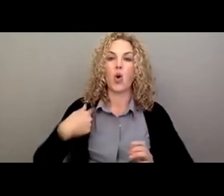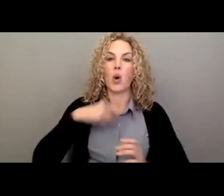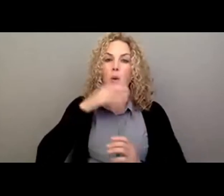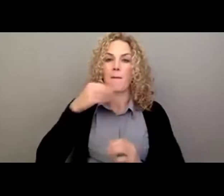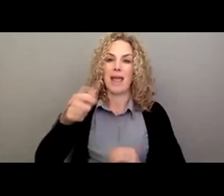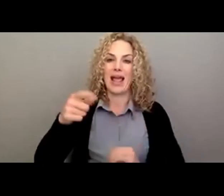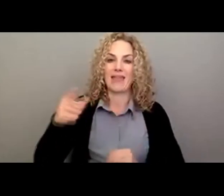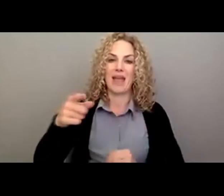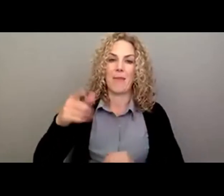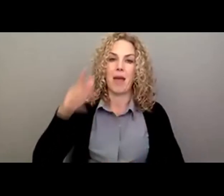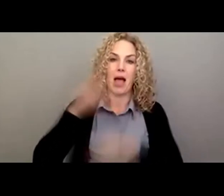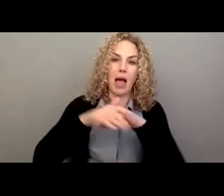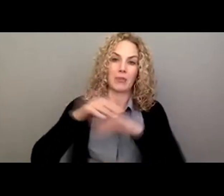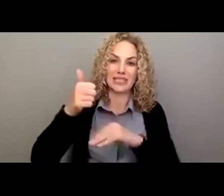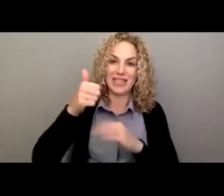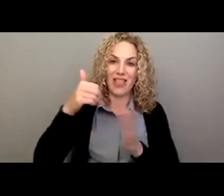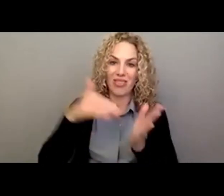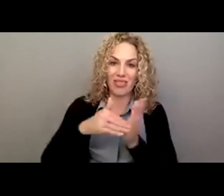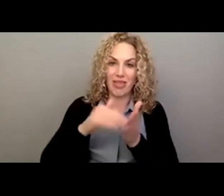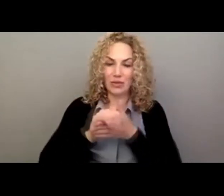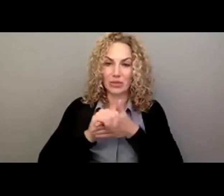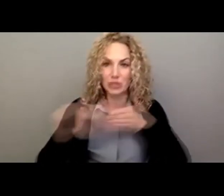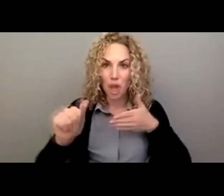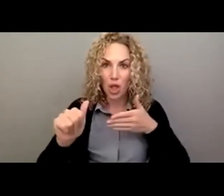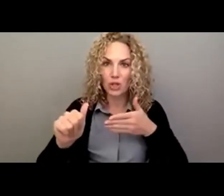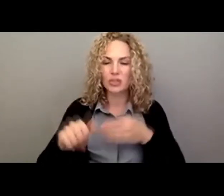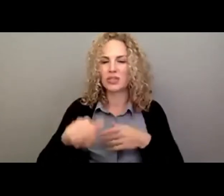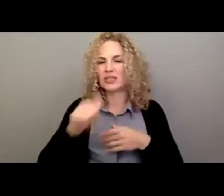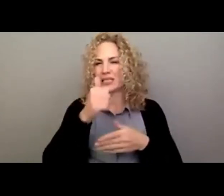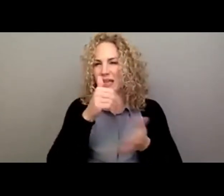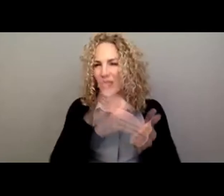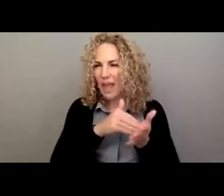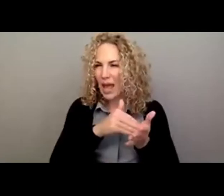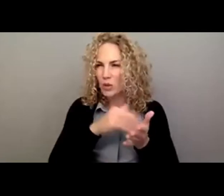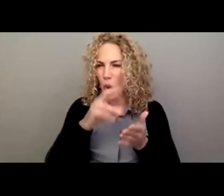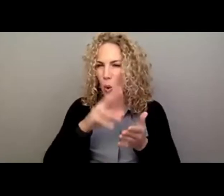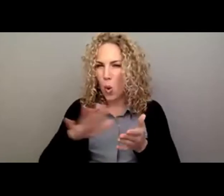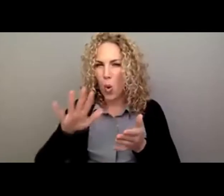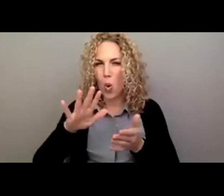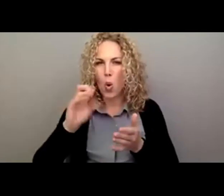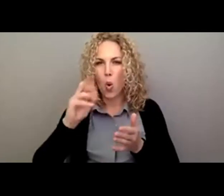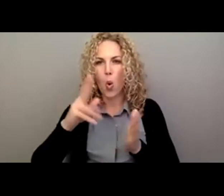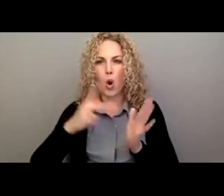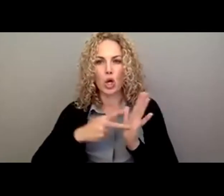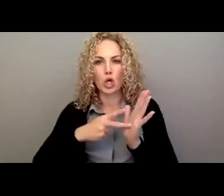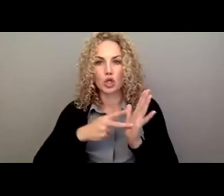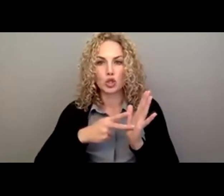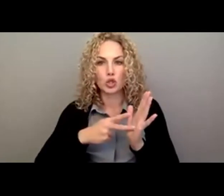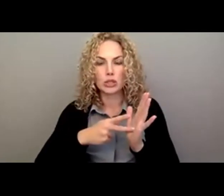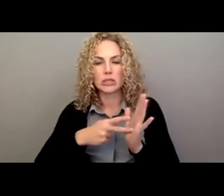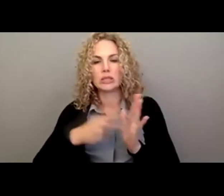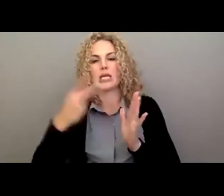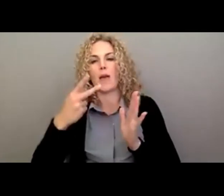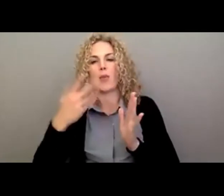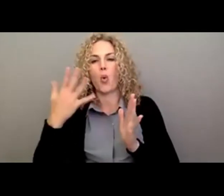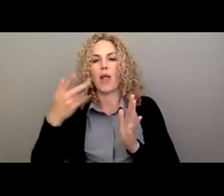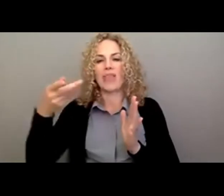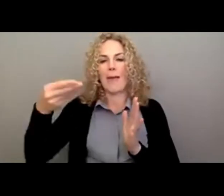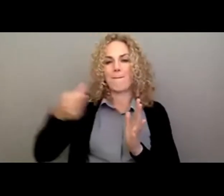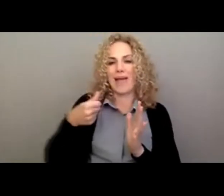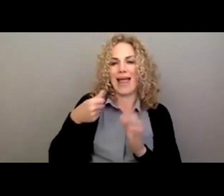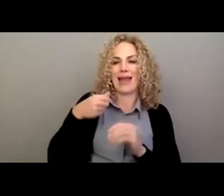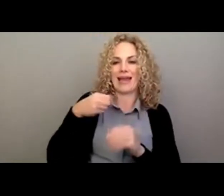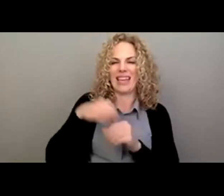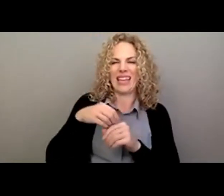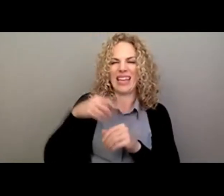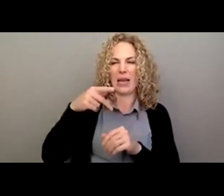up to $10,000. It was either $10,000 or twice what they paid us in premium if it was